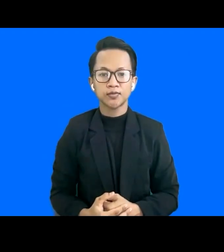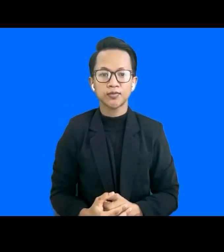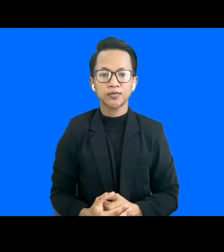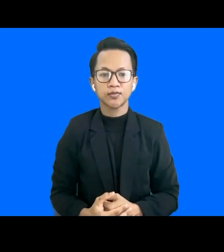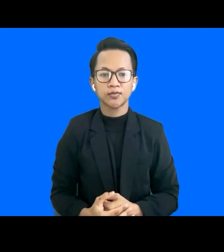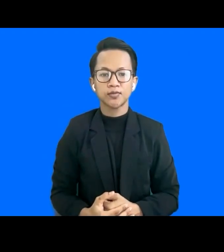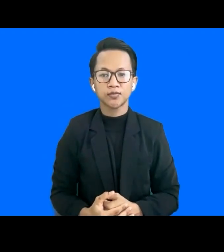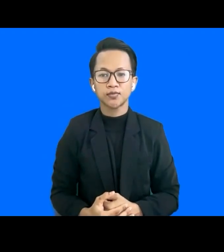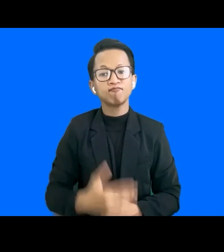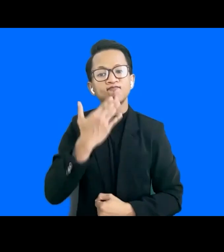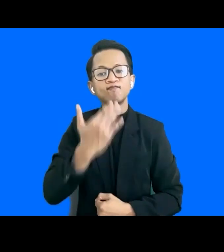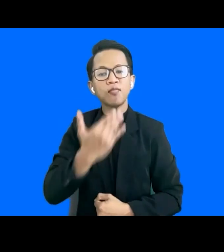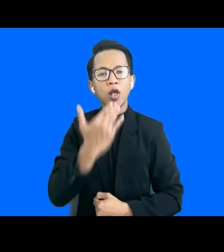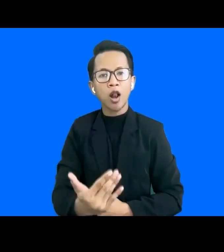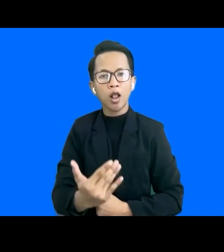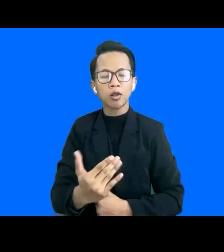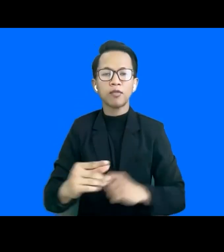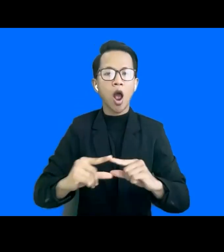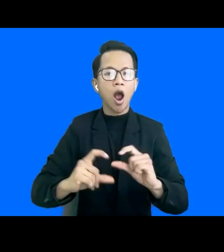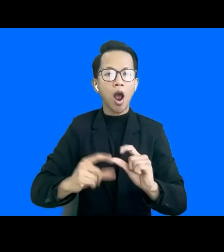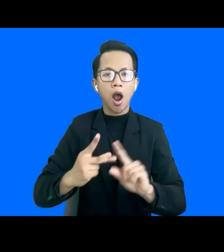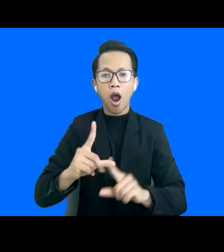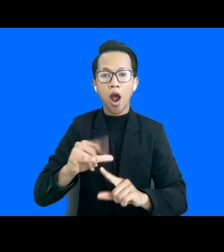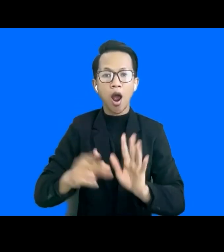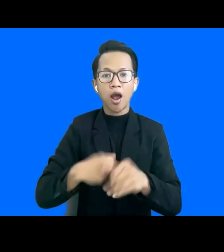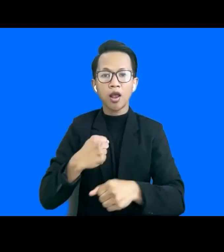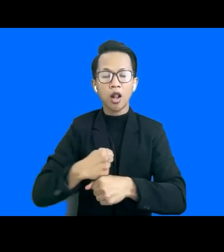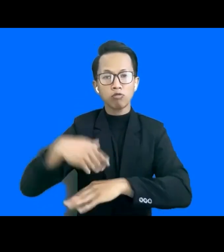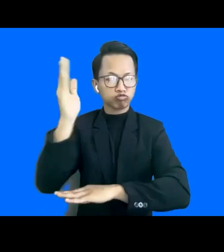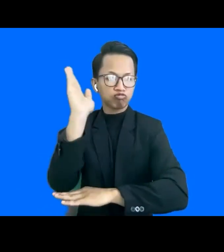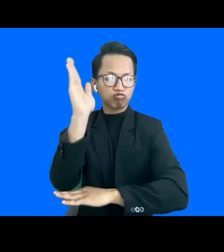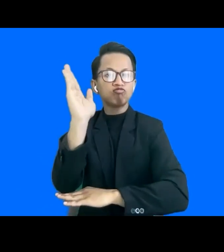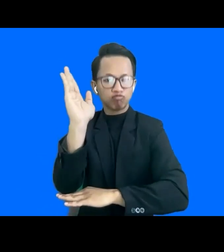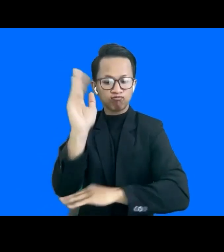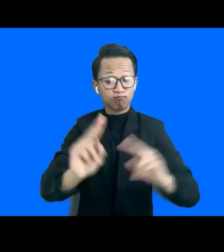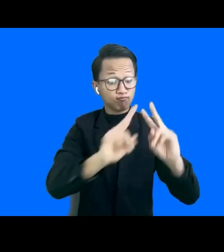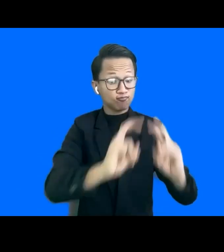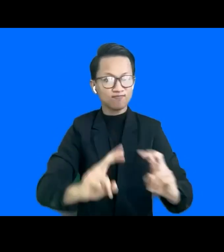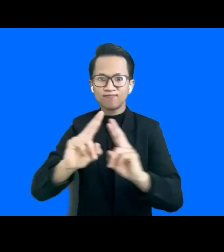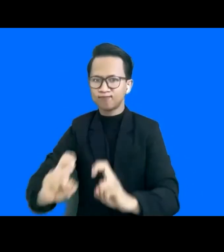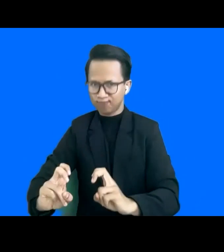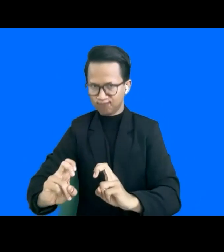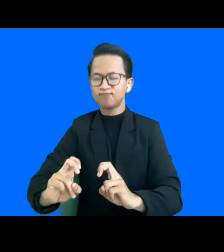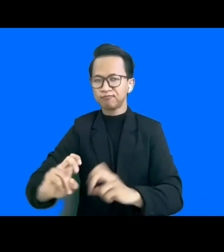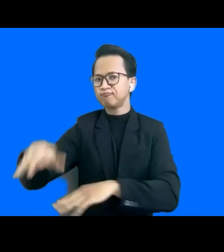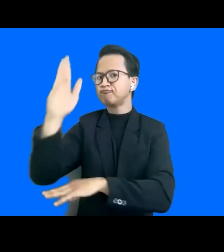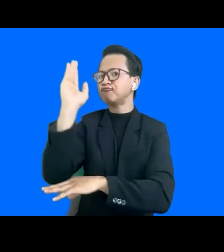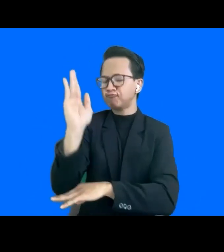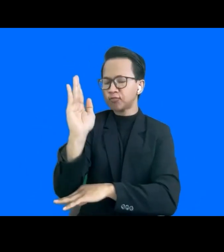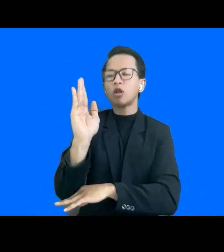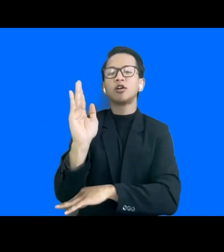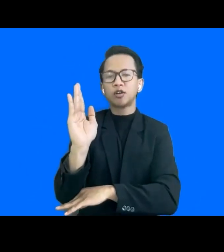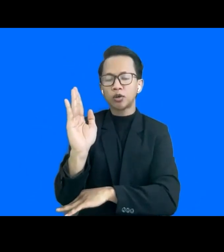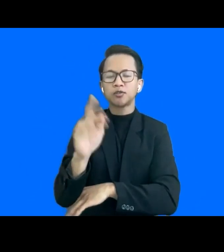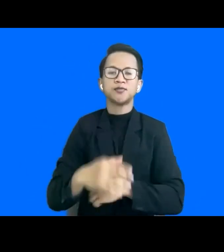Thank you very much for delivering the study of areas on disability and